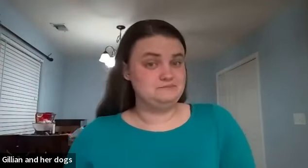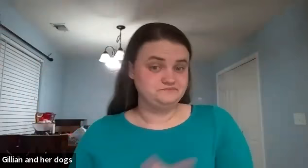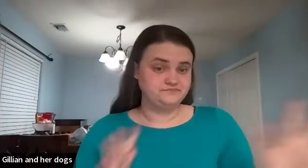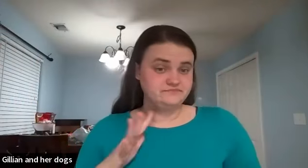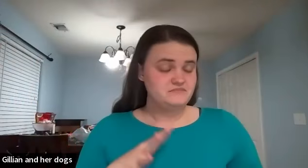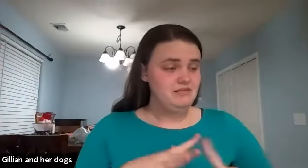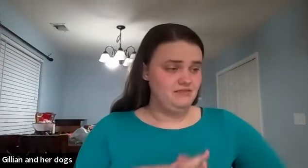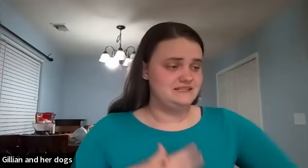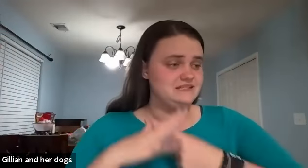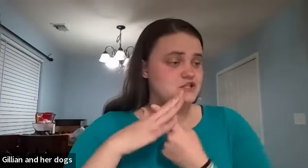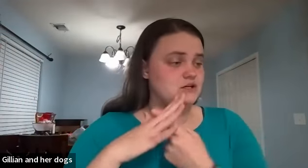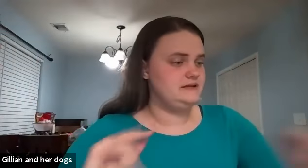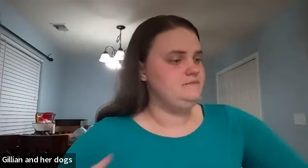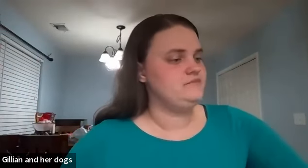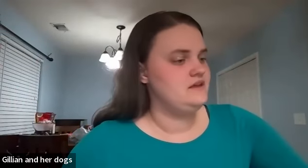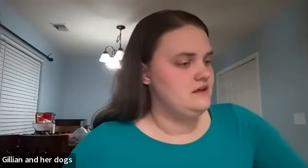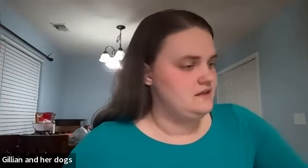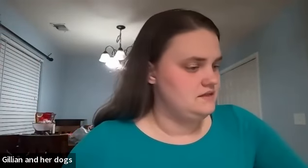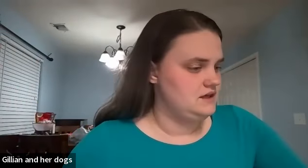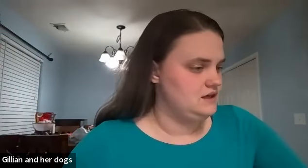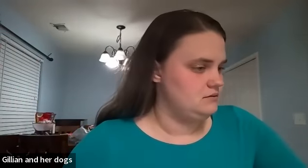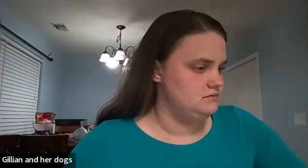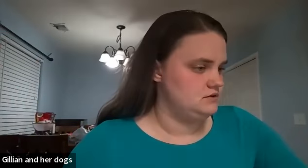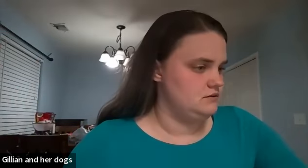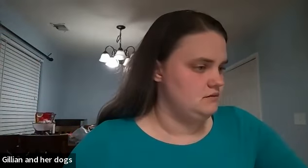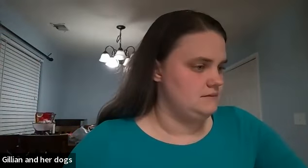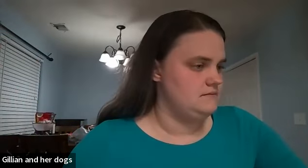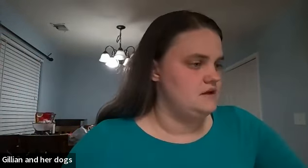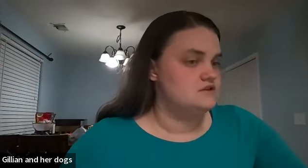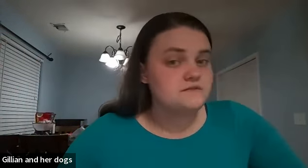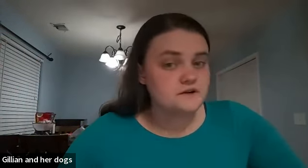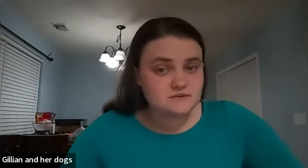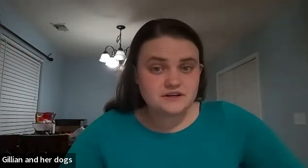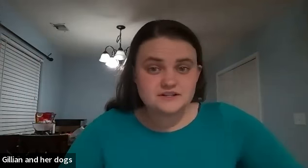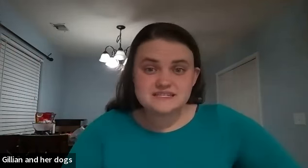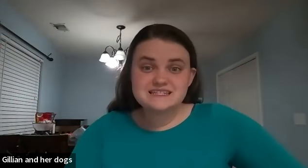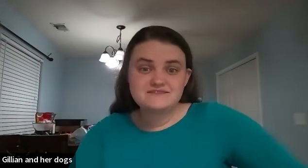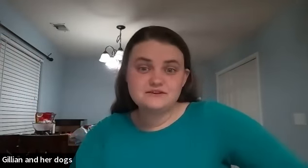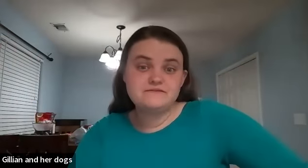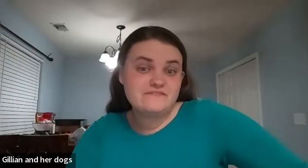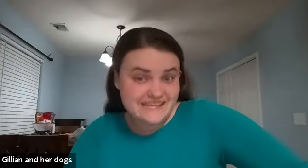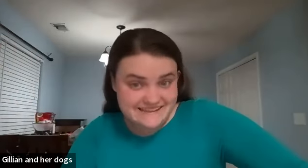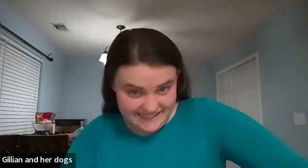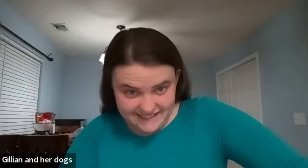let's get started the don't go all the way so the first one we're going to do is the sign for feelings